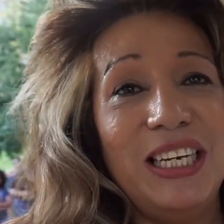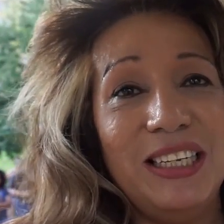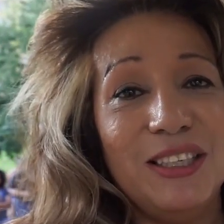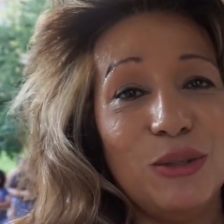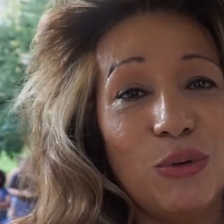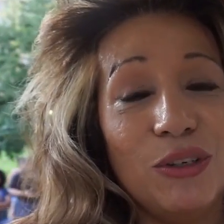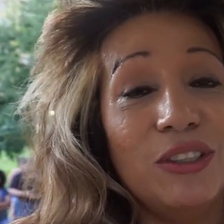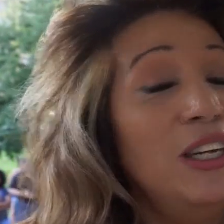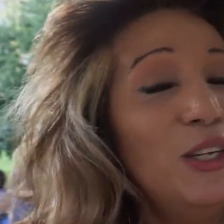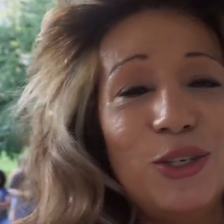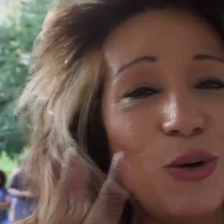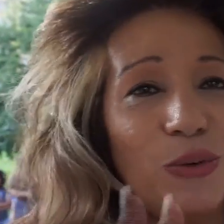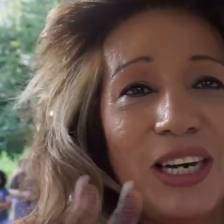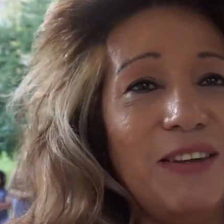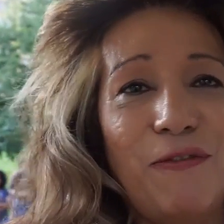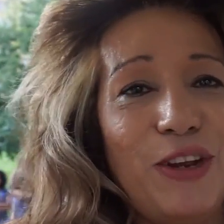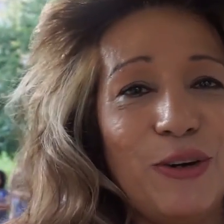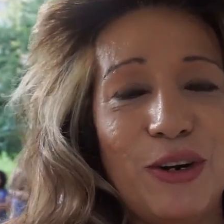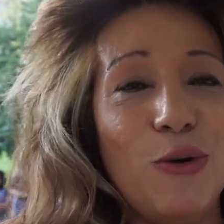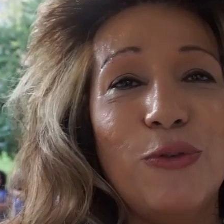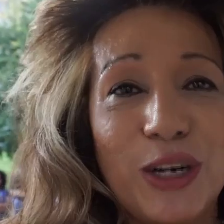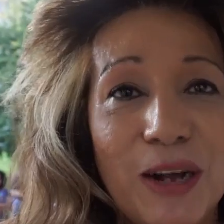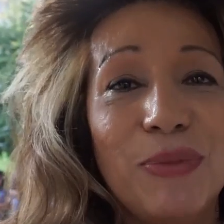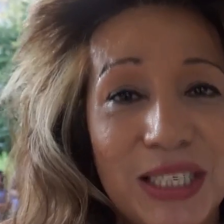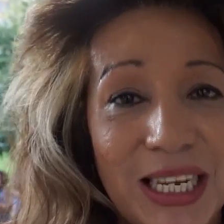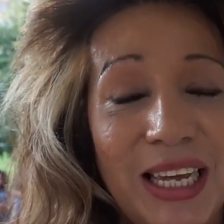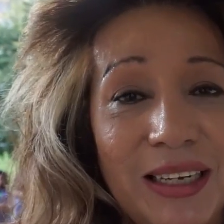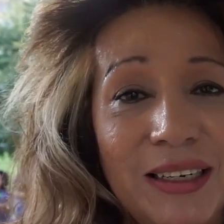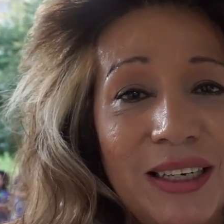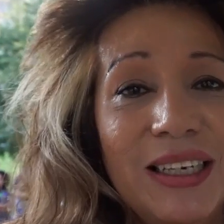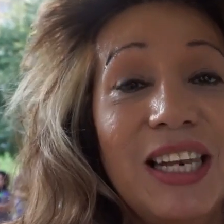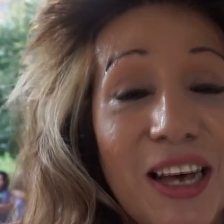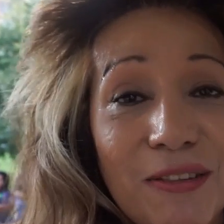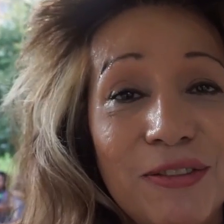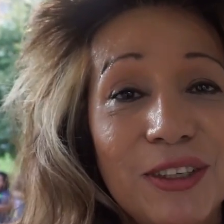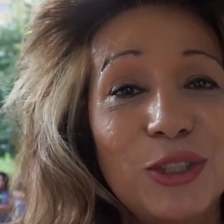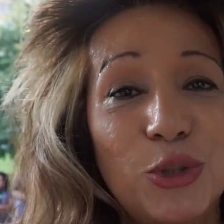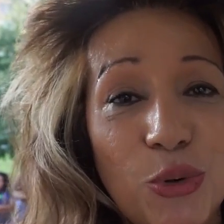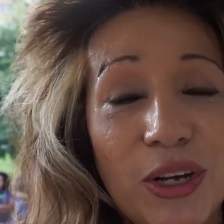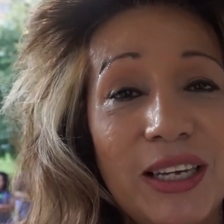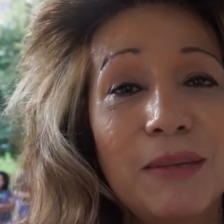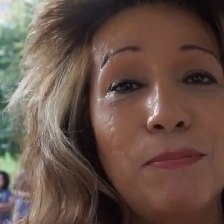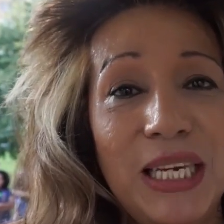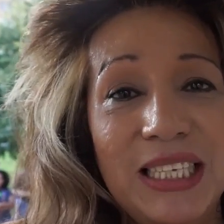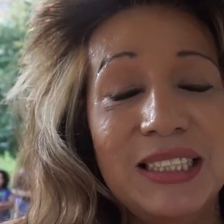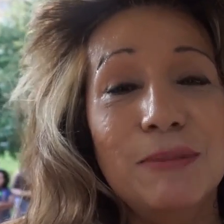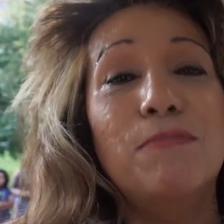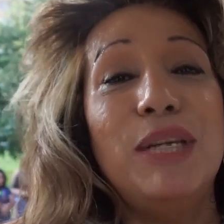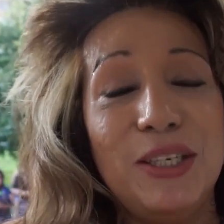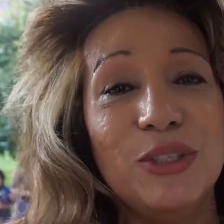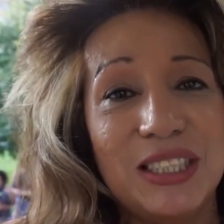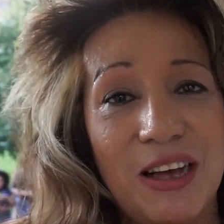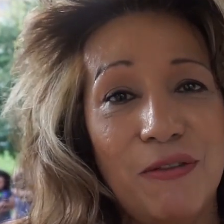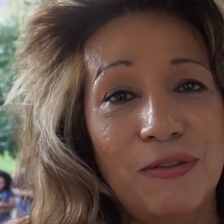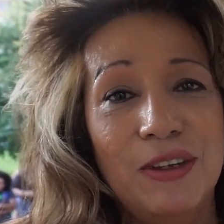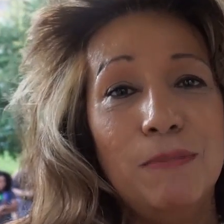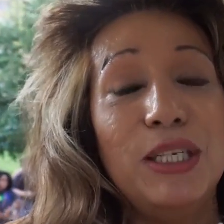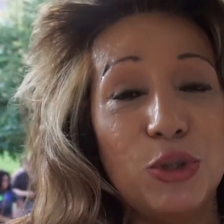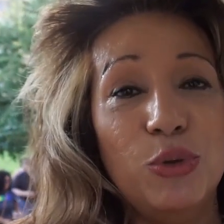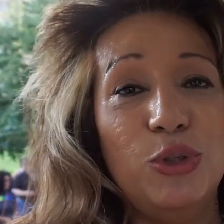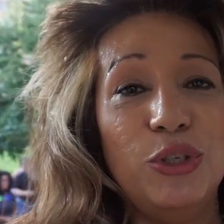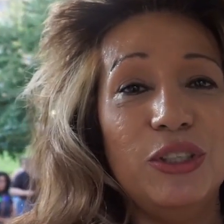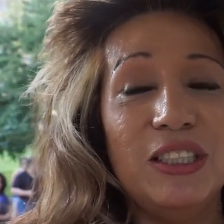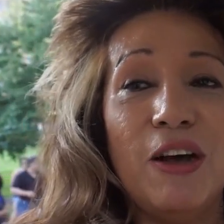that's what we need in this world. Don't let fear overcome the day. Love, joy, peace, be yourself,